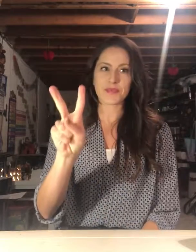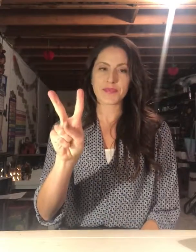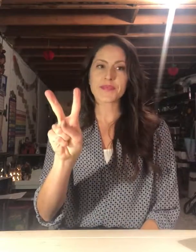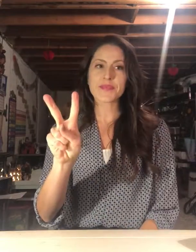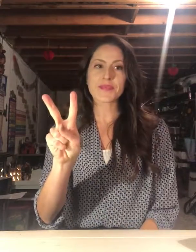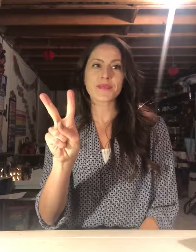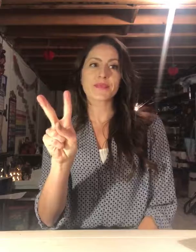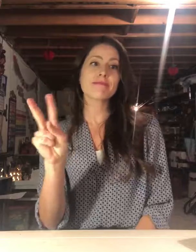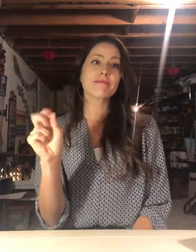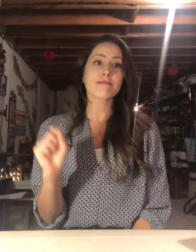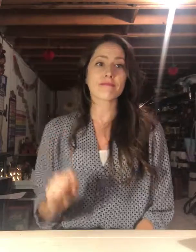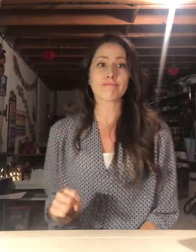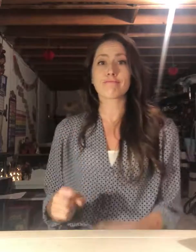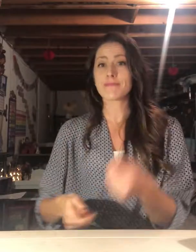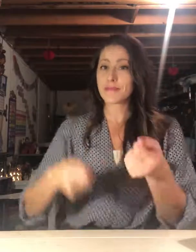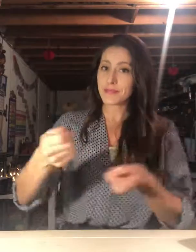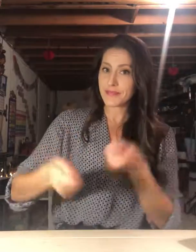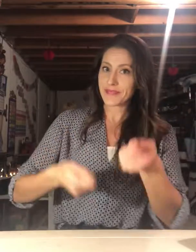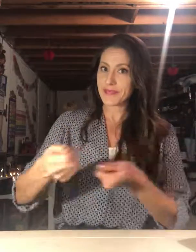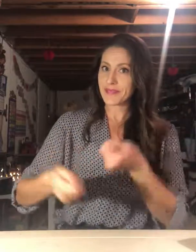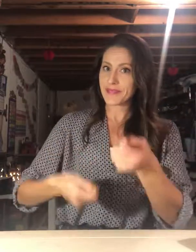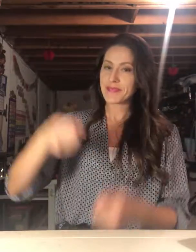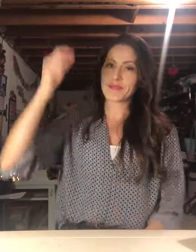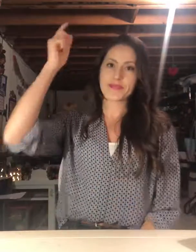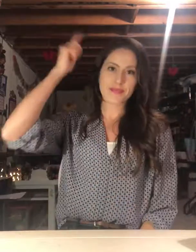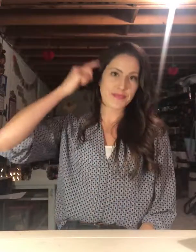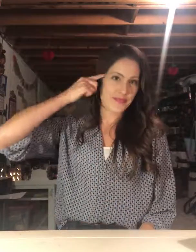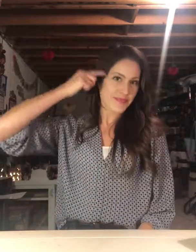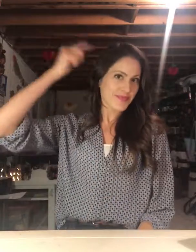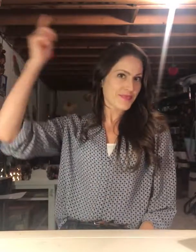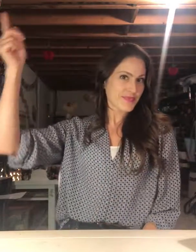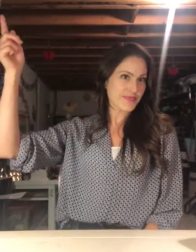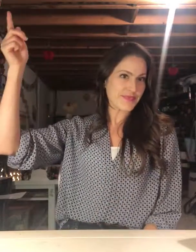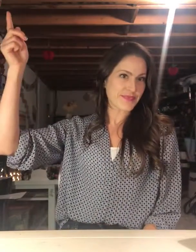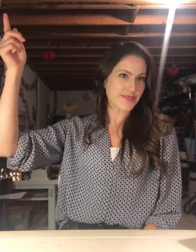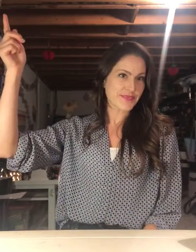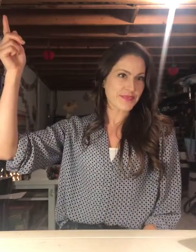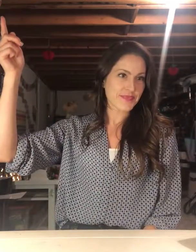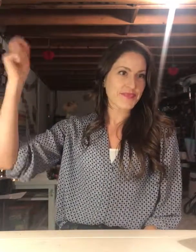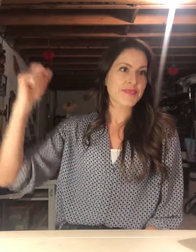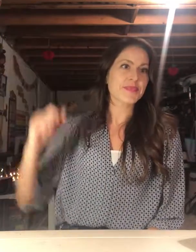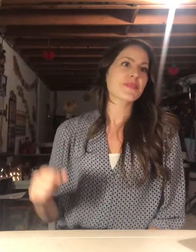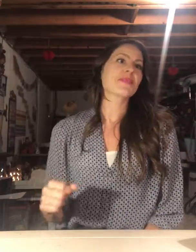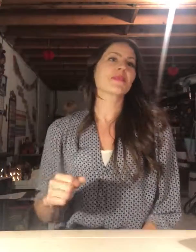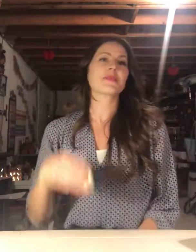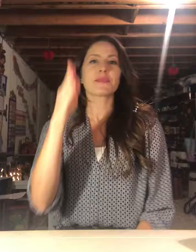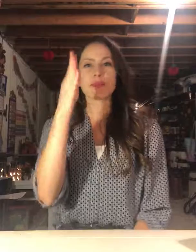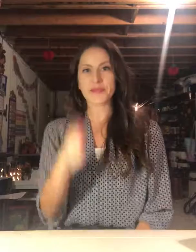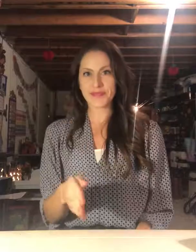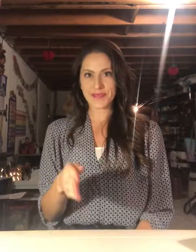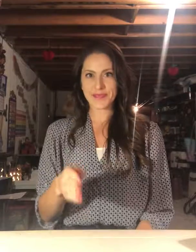as the center of trade, culture, and learning. By the mid